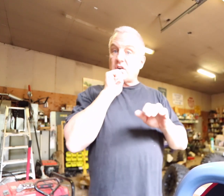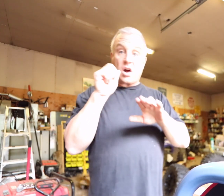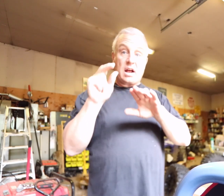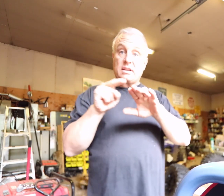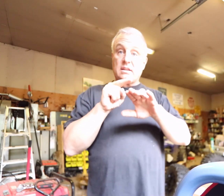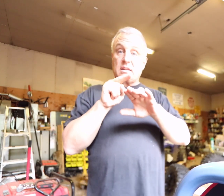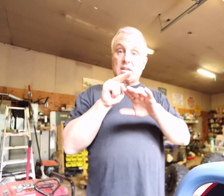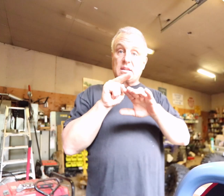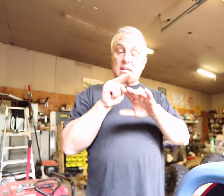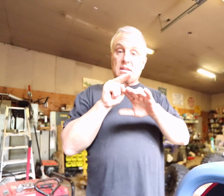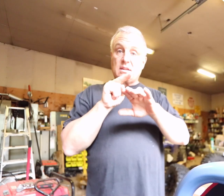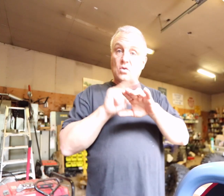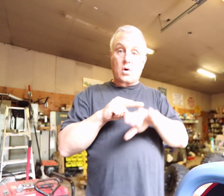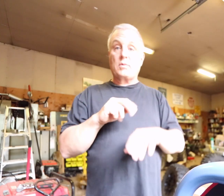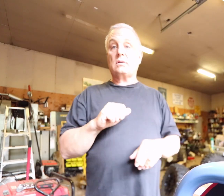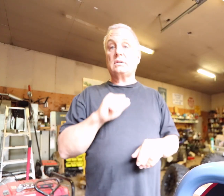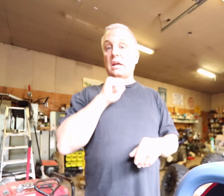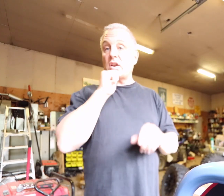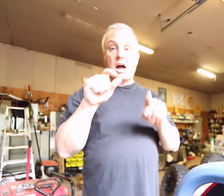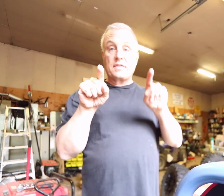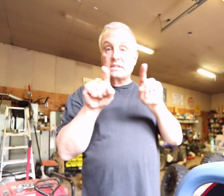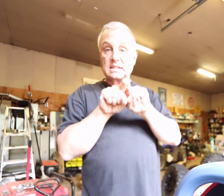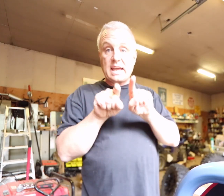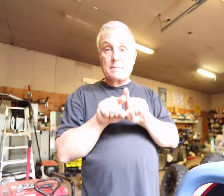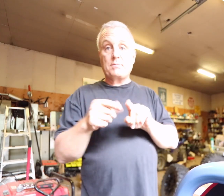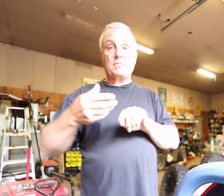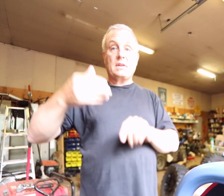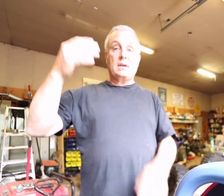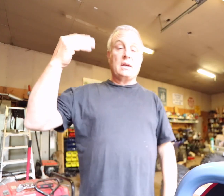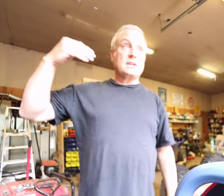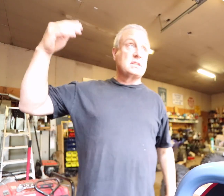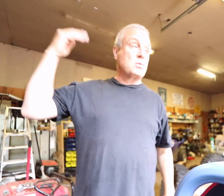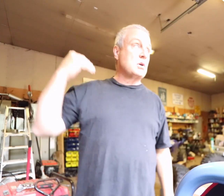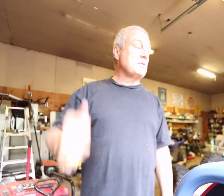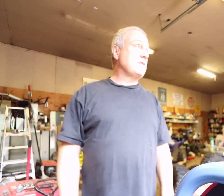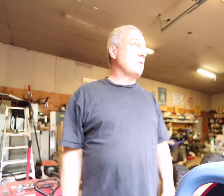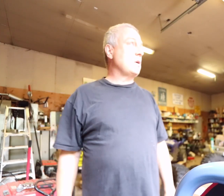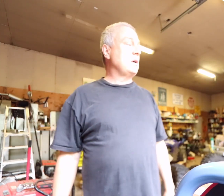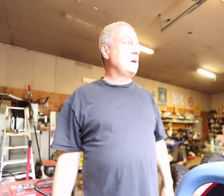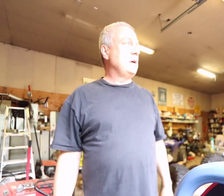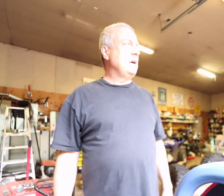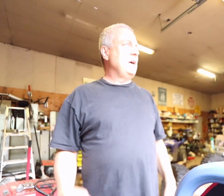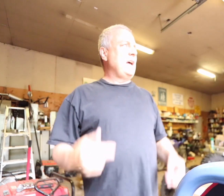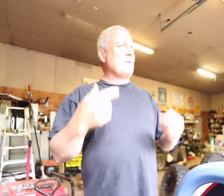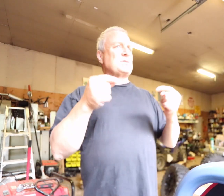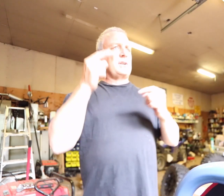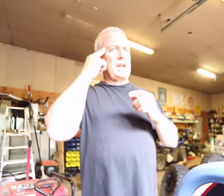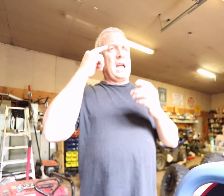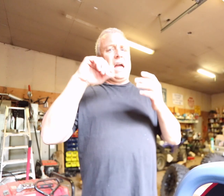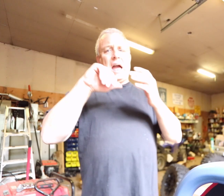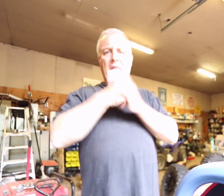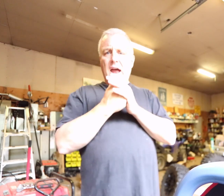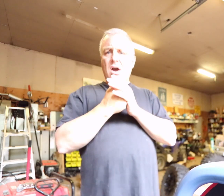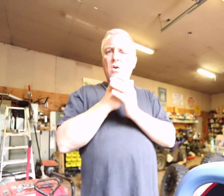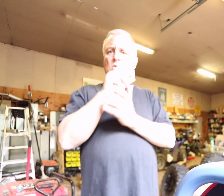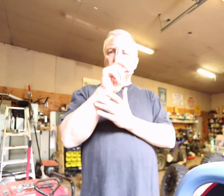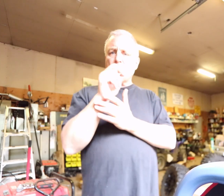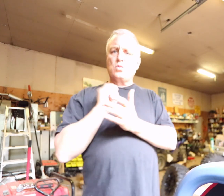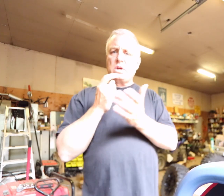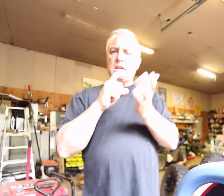not normal and not the same as they were before. And we're trying to think, how do we